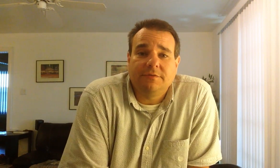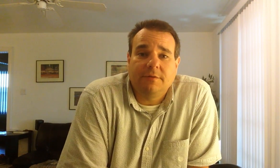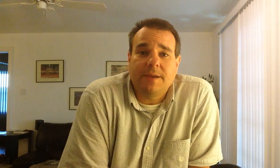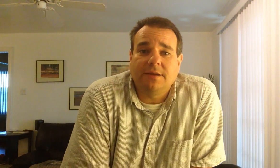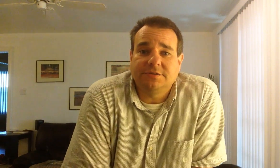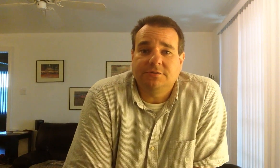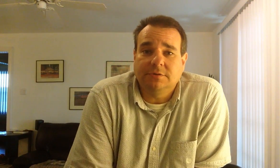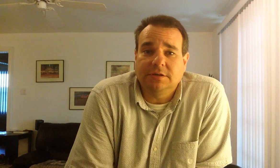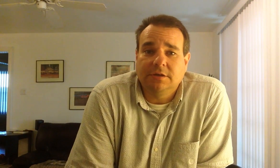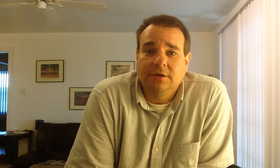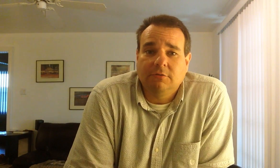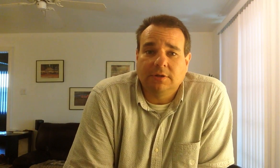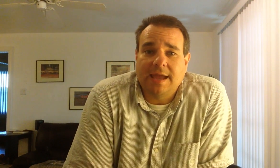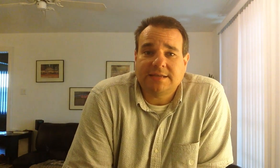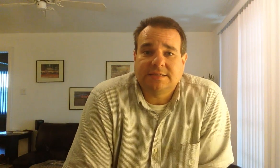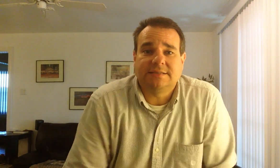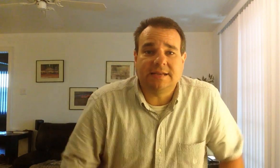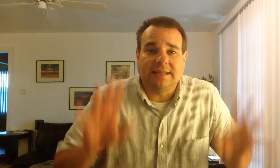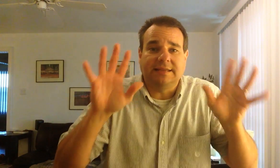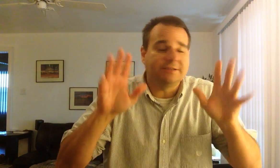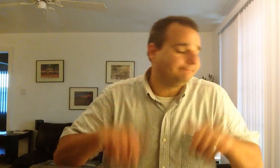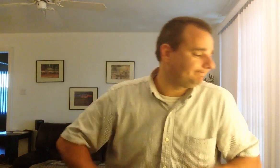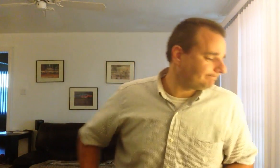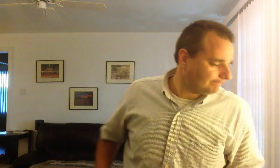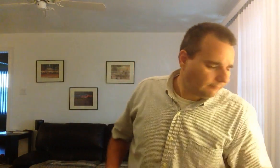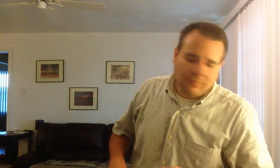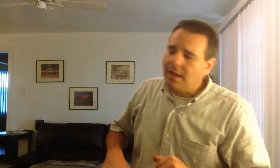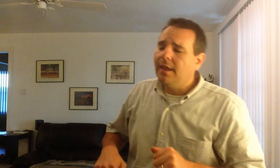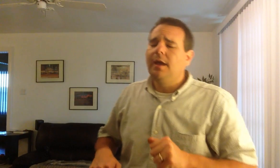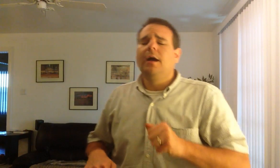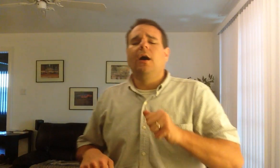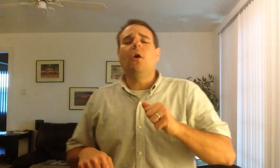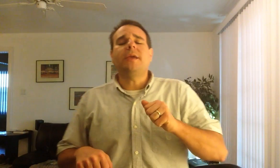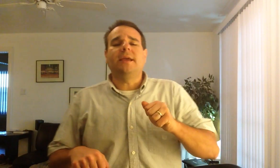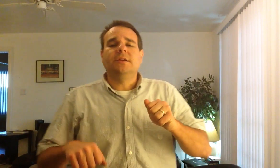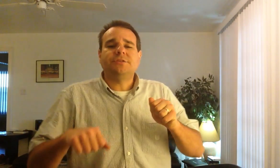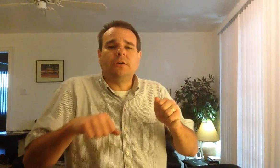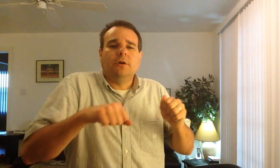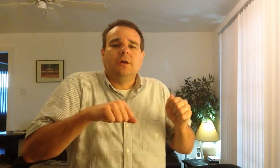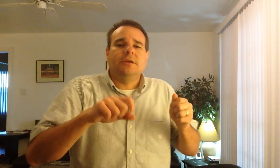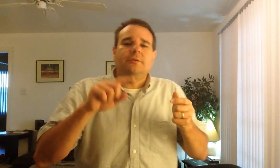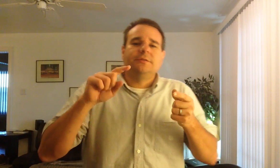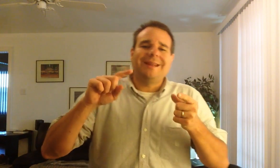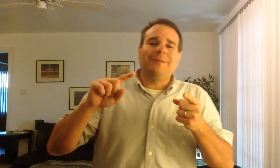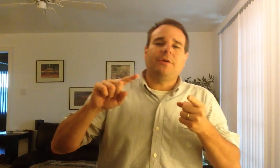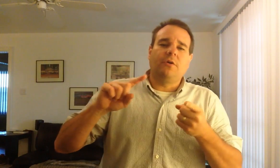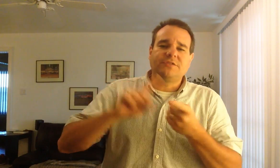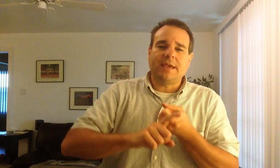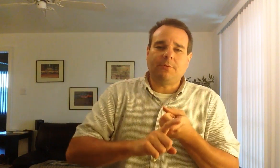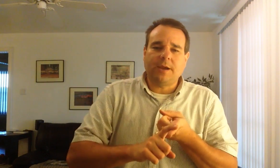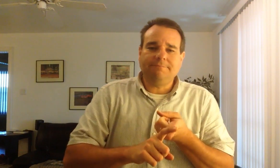bound to relax and titillate. Okay, so today I'm going to go over sample rate,